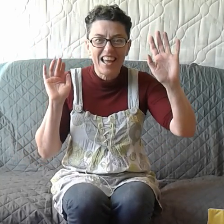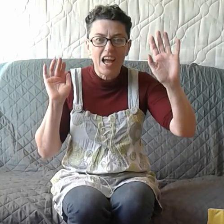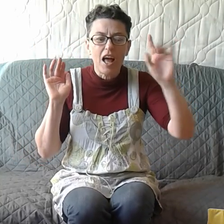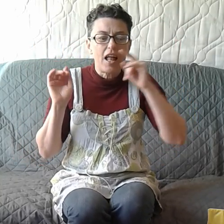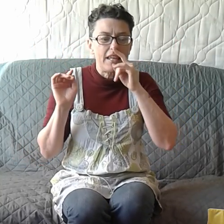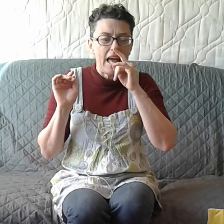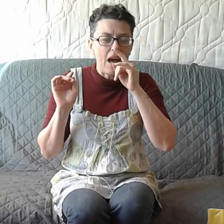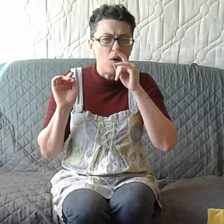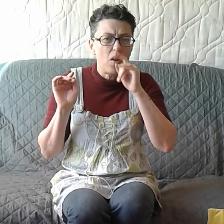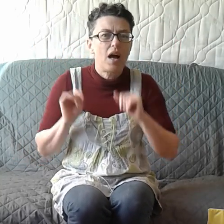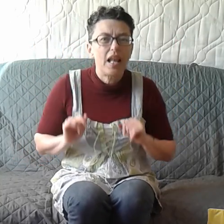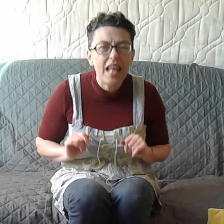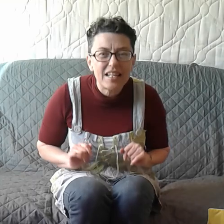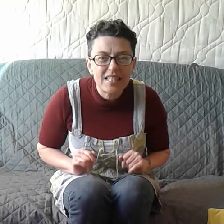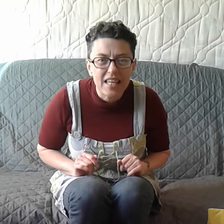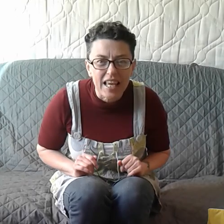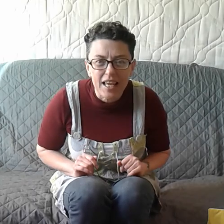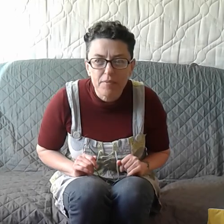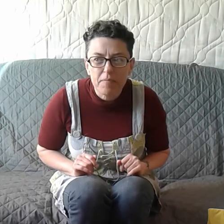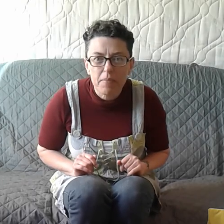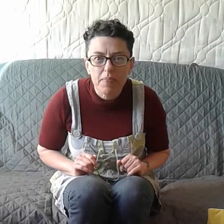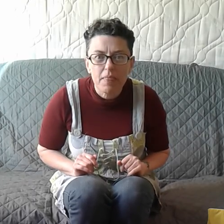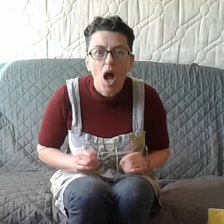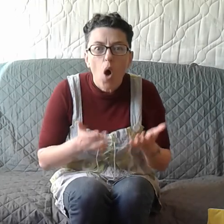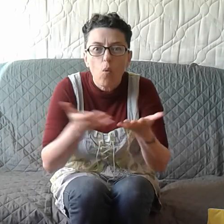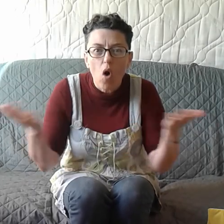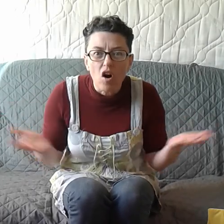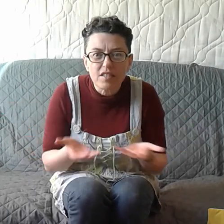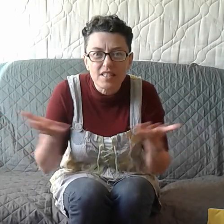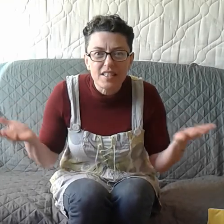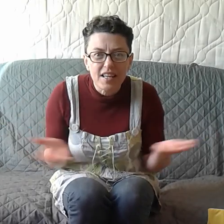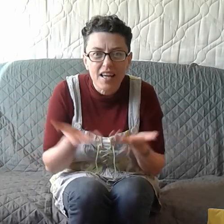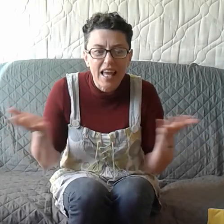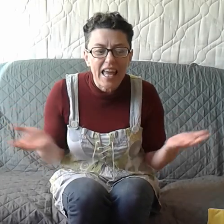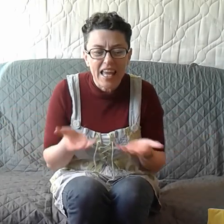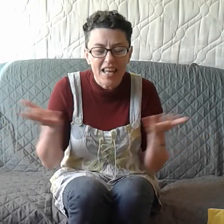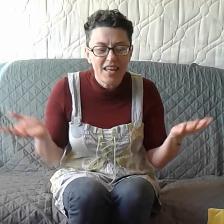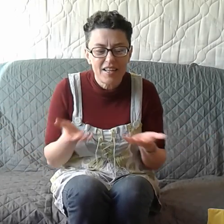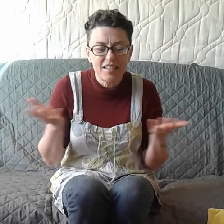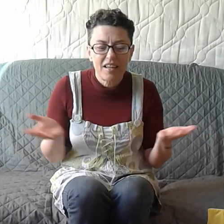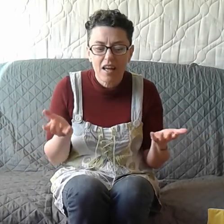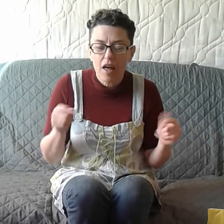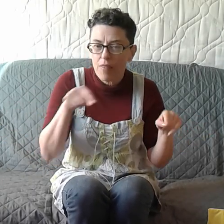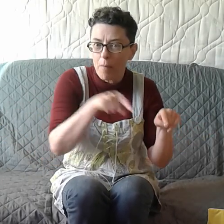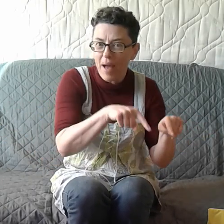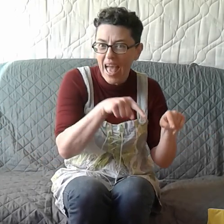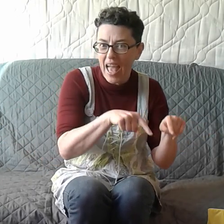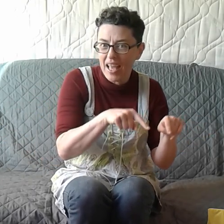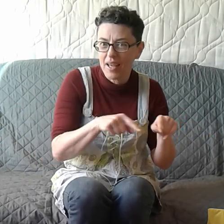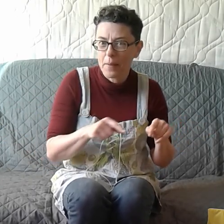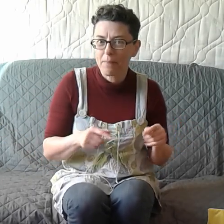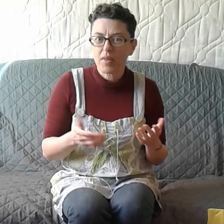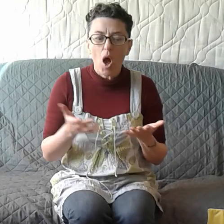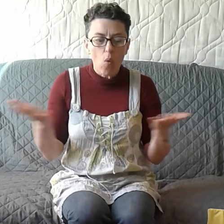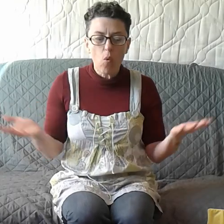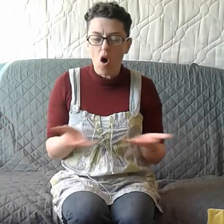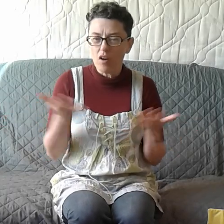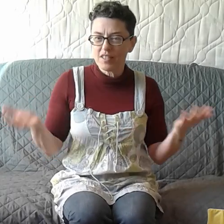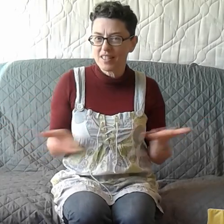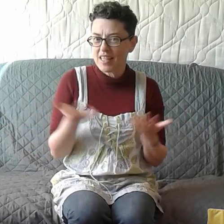Now, let's see. What's in the bag? What's